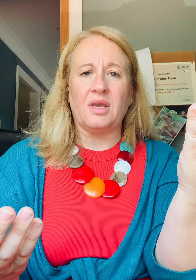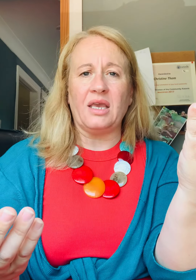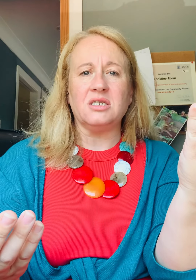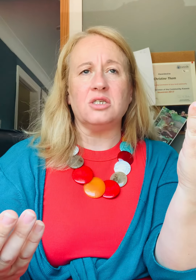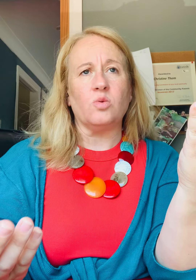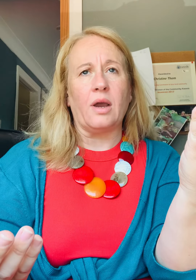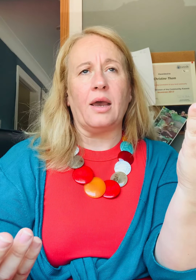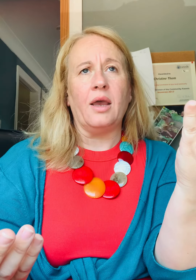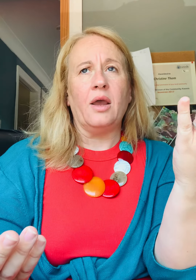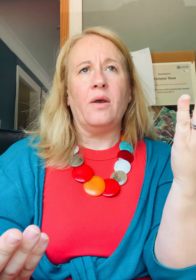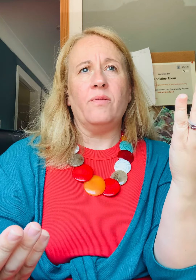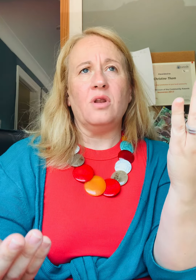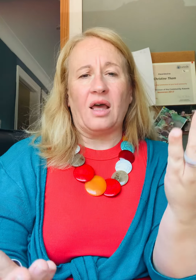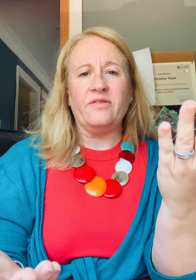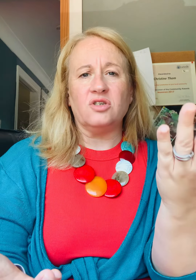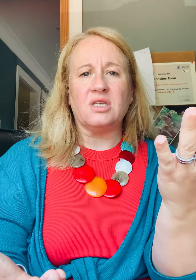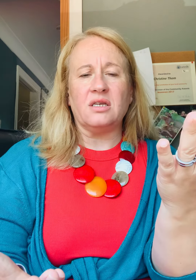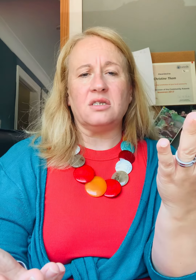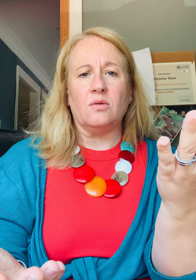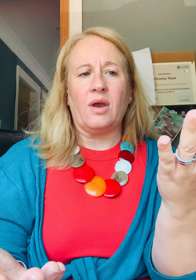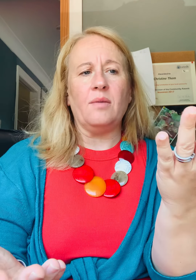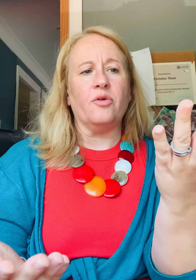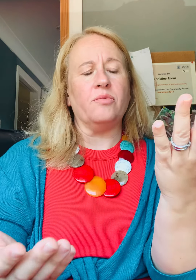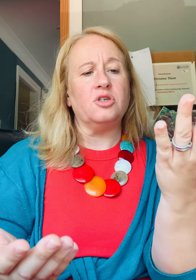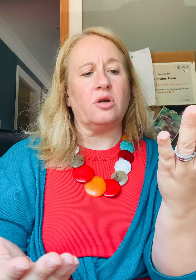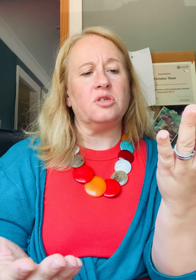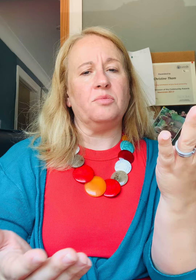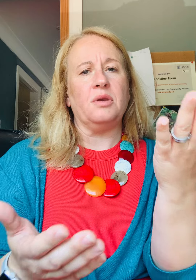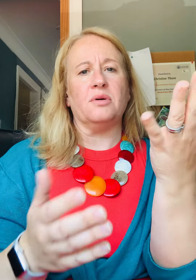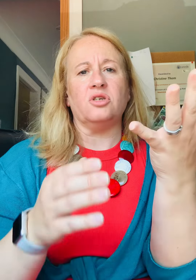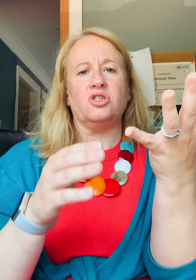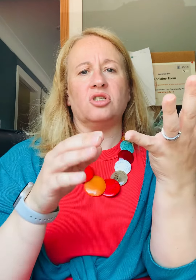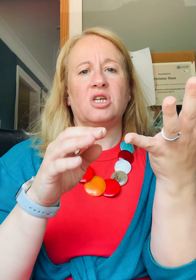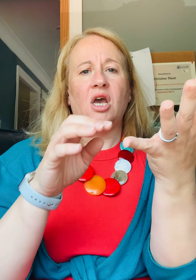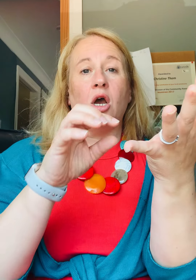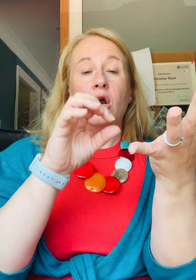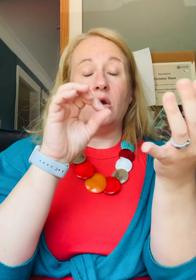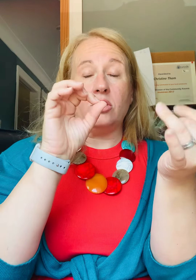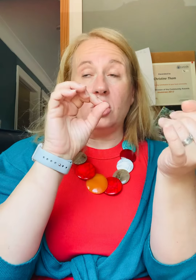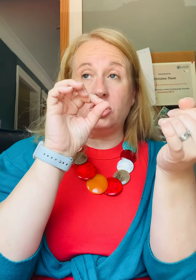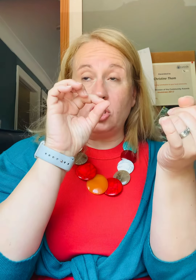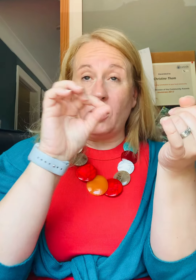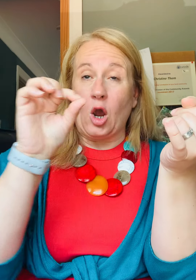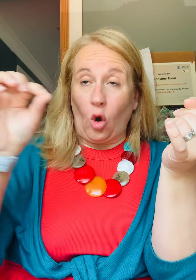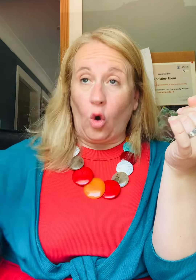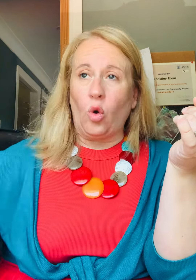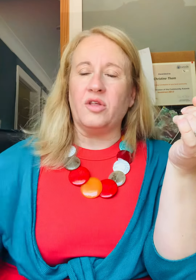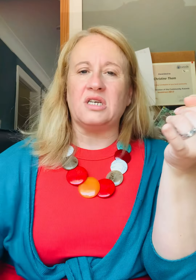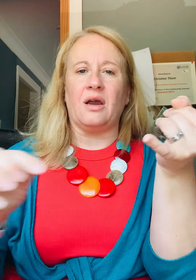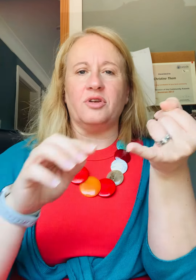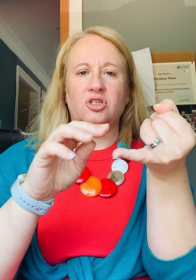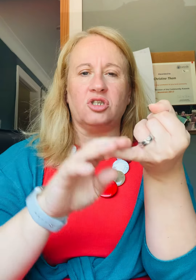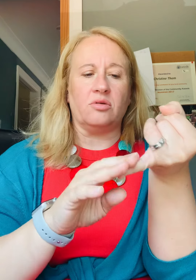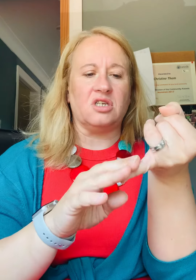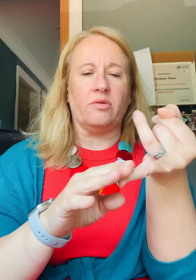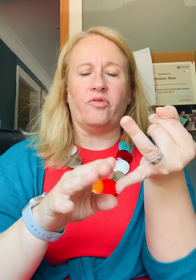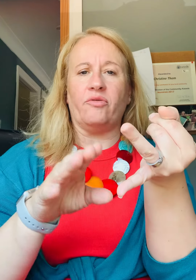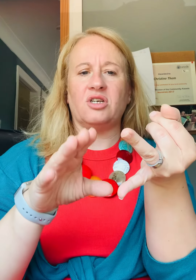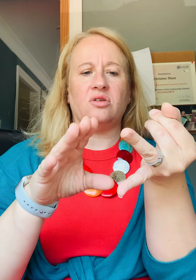cases where life just gets in the way. But the majority of people that just do it all the time, they just don't turn up for a restaurant